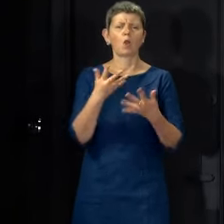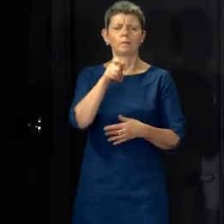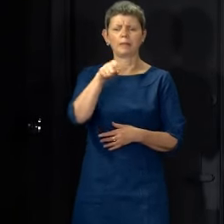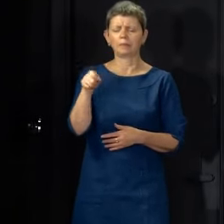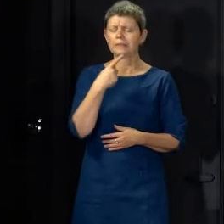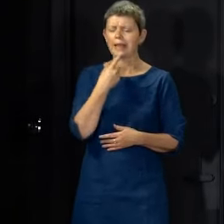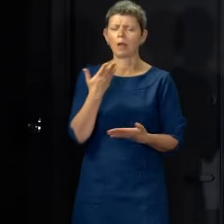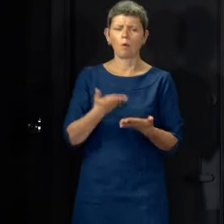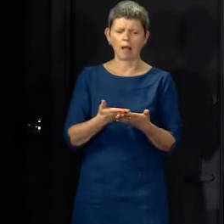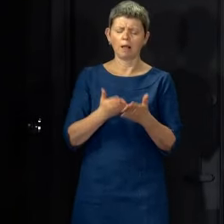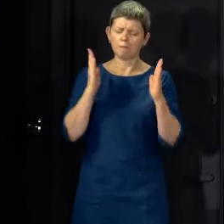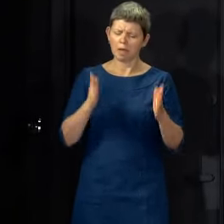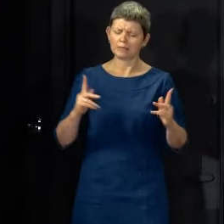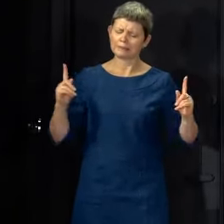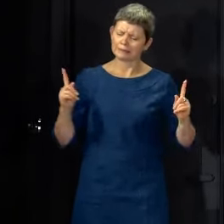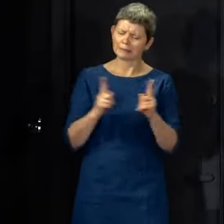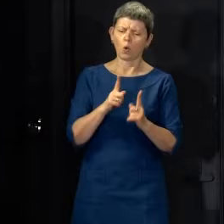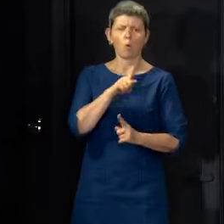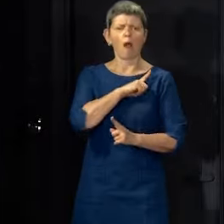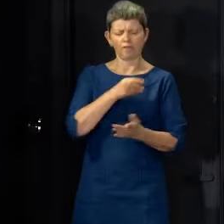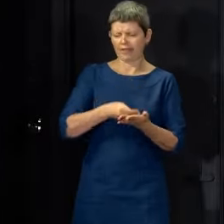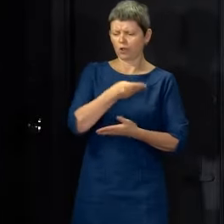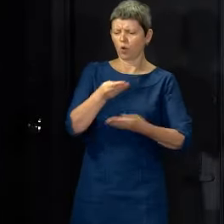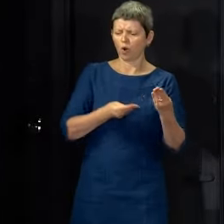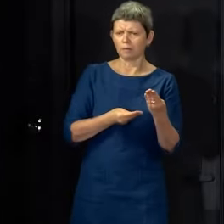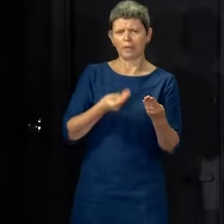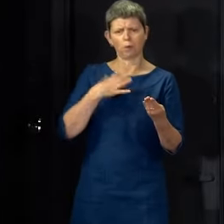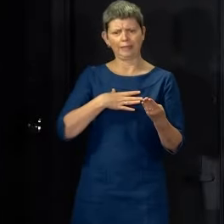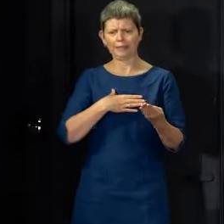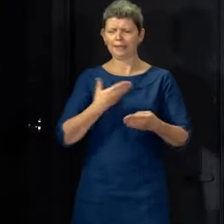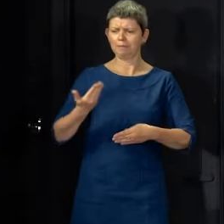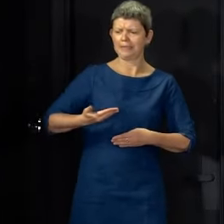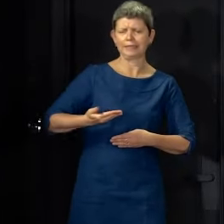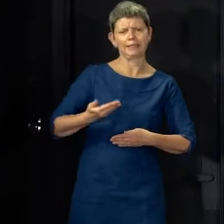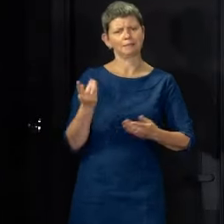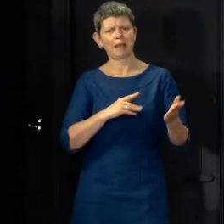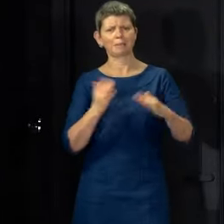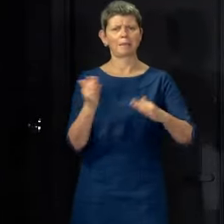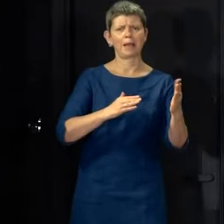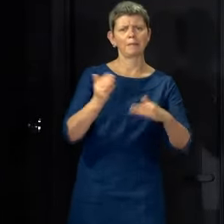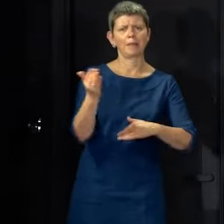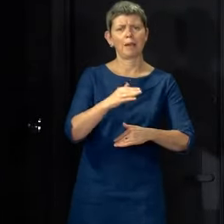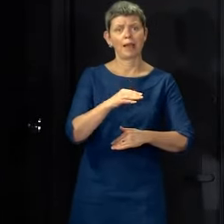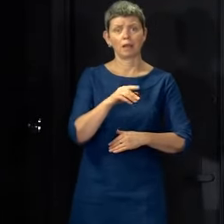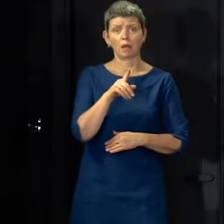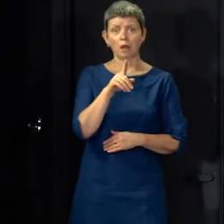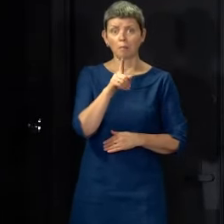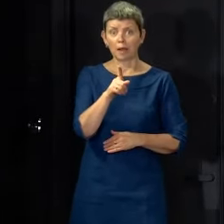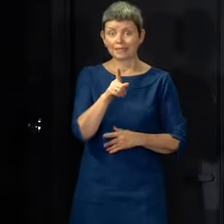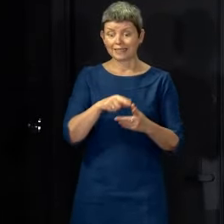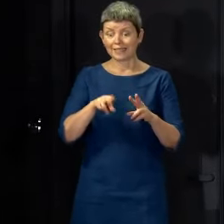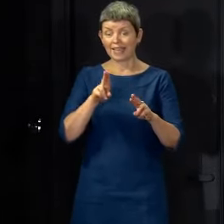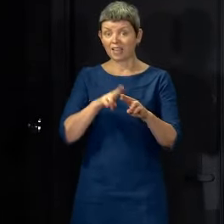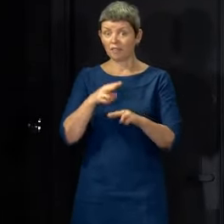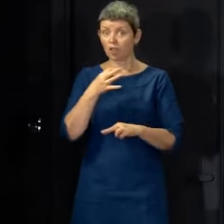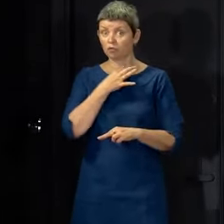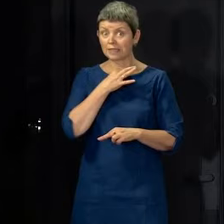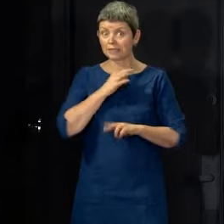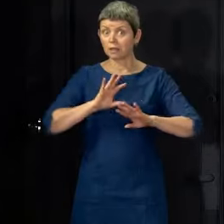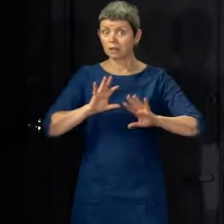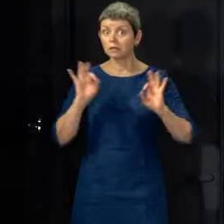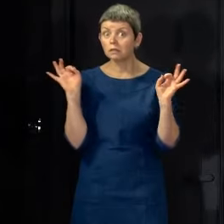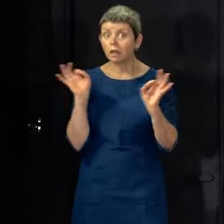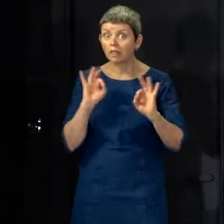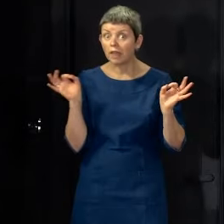just consider that if we didn't think it had a risk associated with it, then why wouldn't we just agree to do it? Because there is no